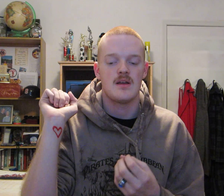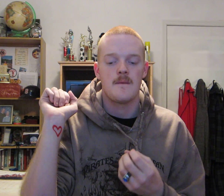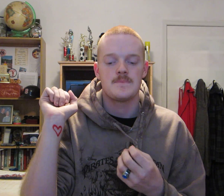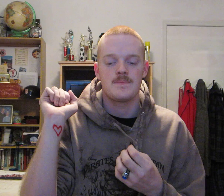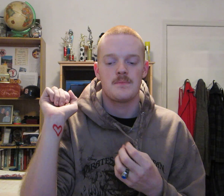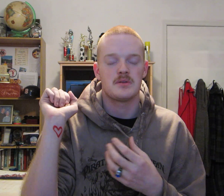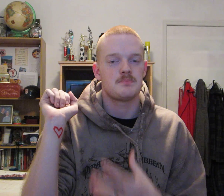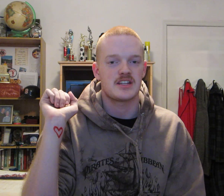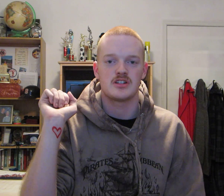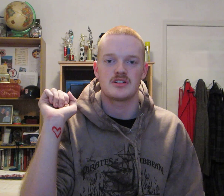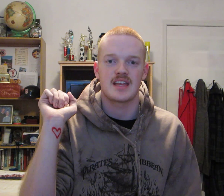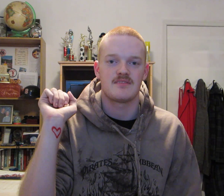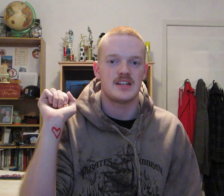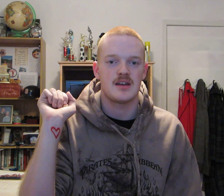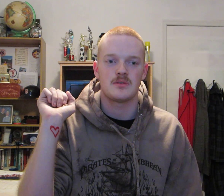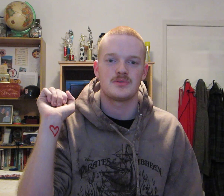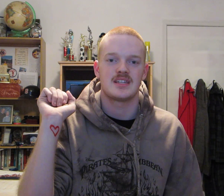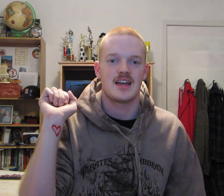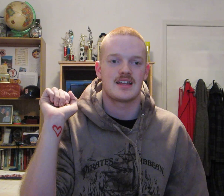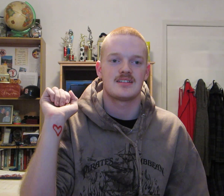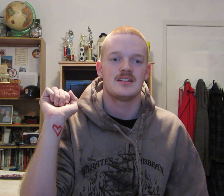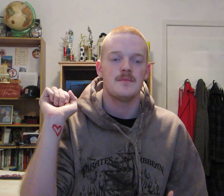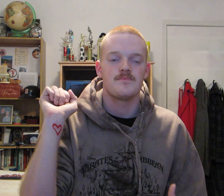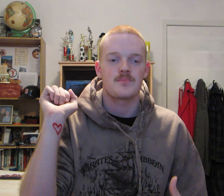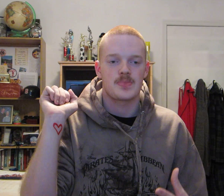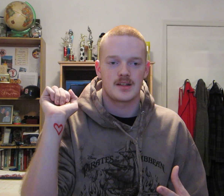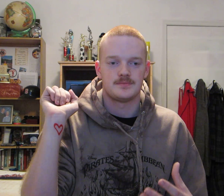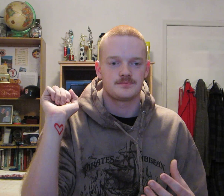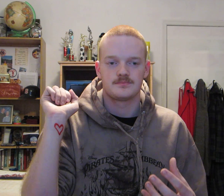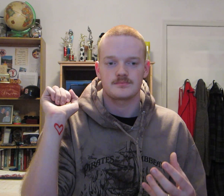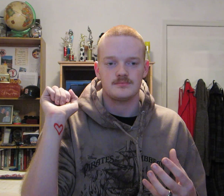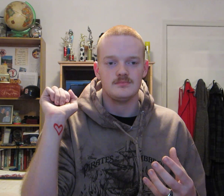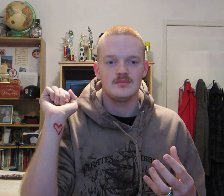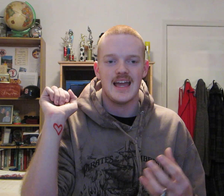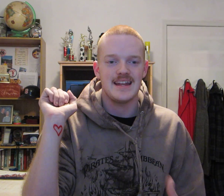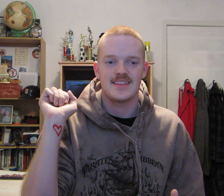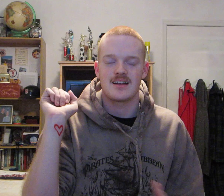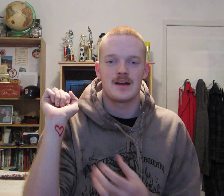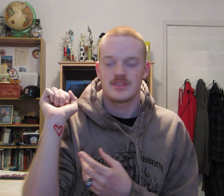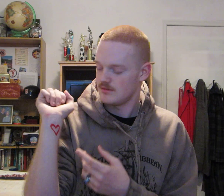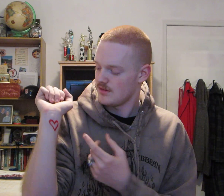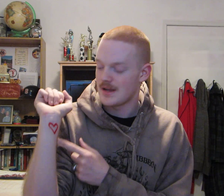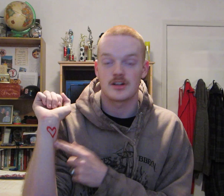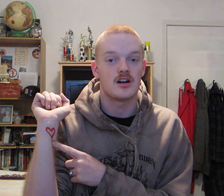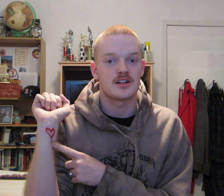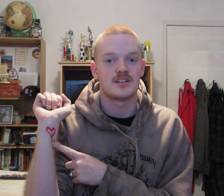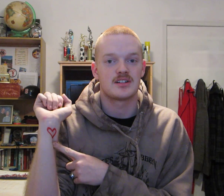and post pictures and videos and anything about your heart on your